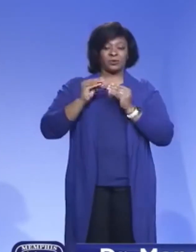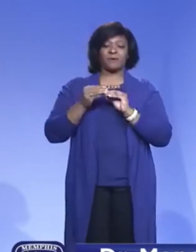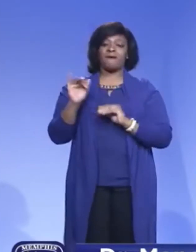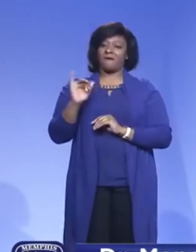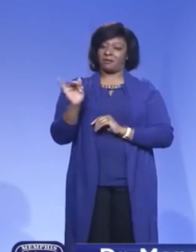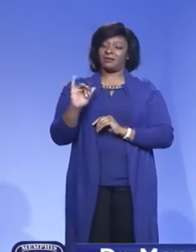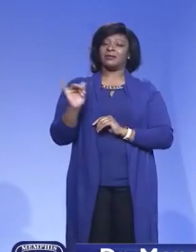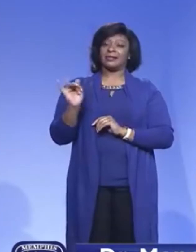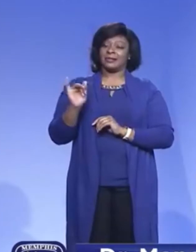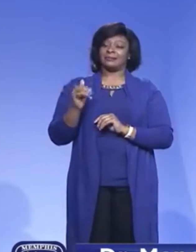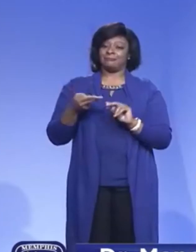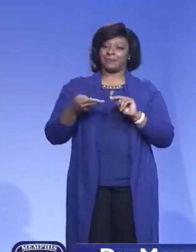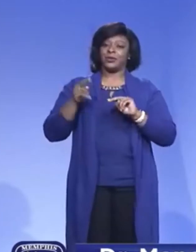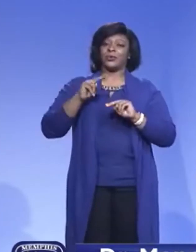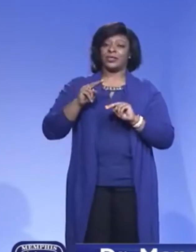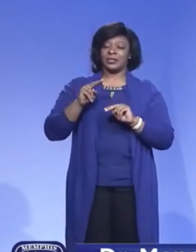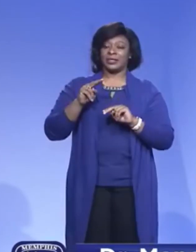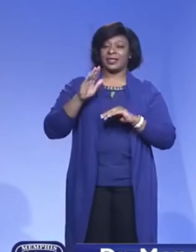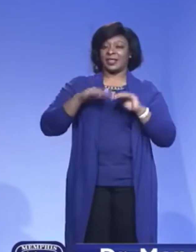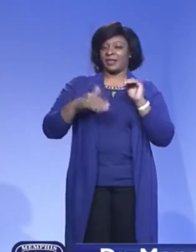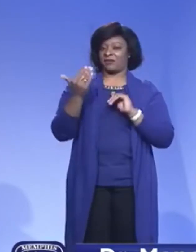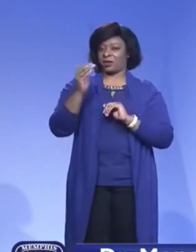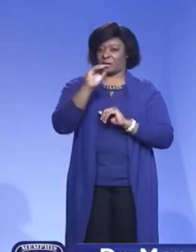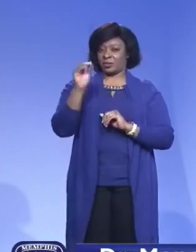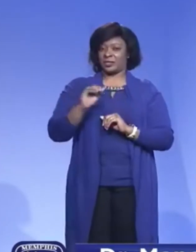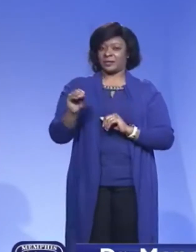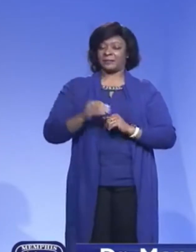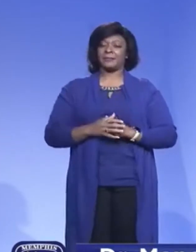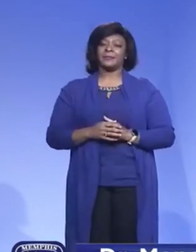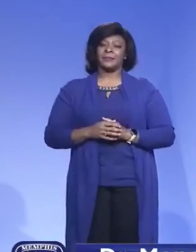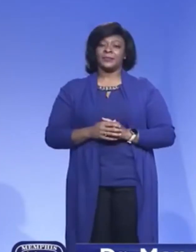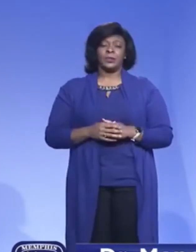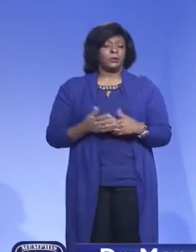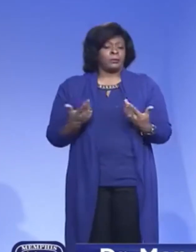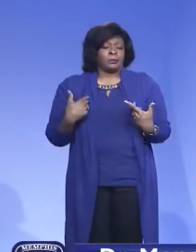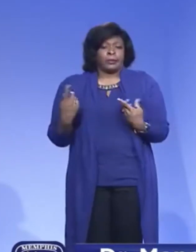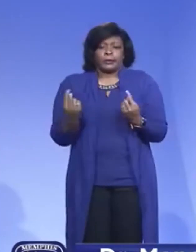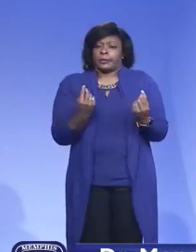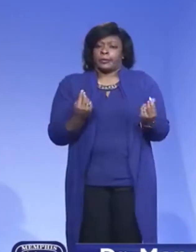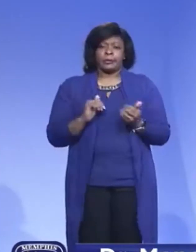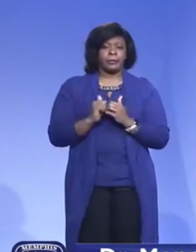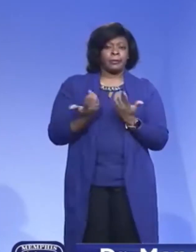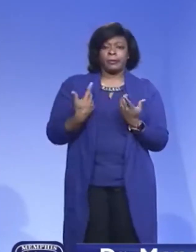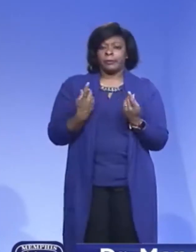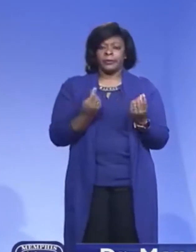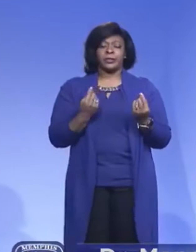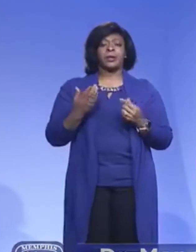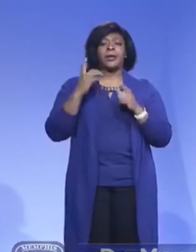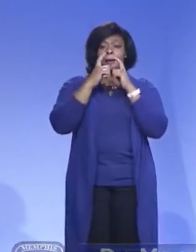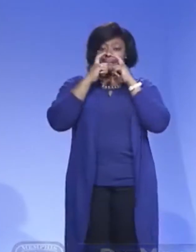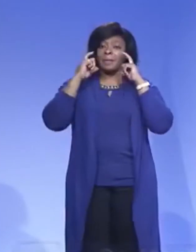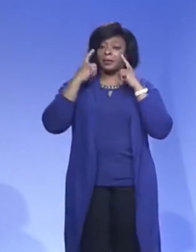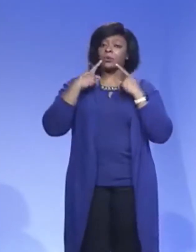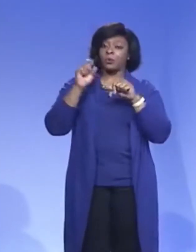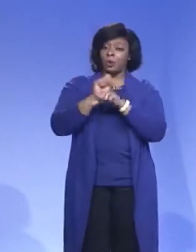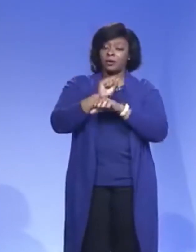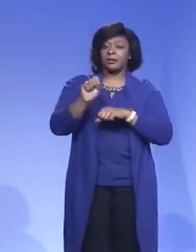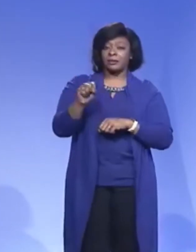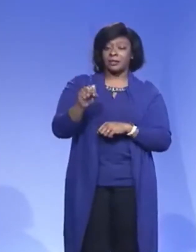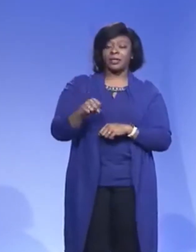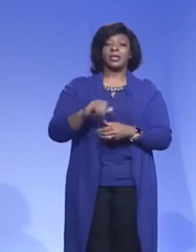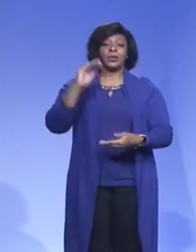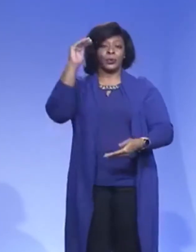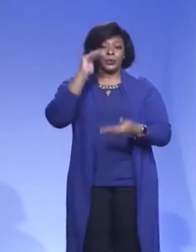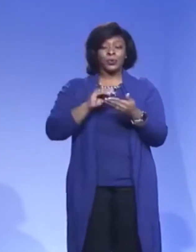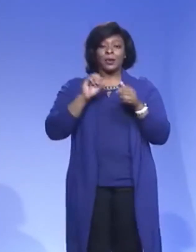higher than 15 percent. So what can we do? We know that masking works. It reduces